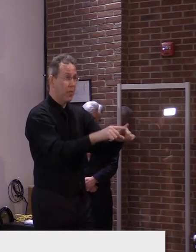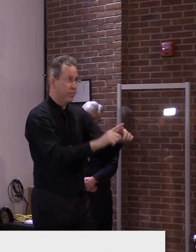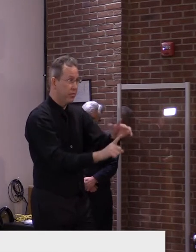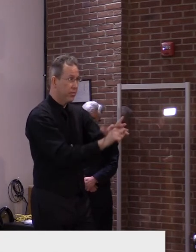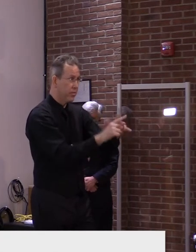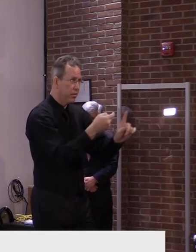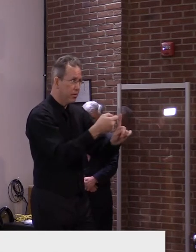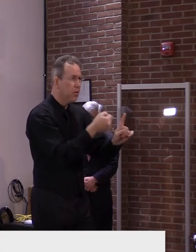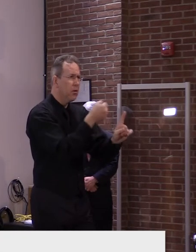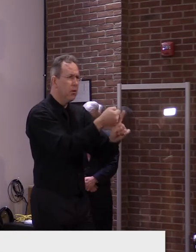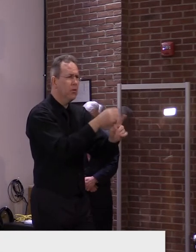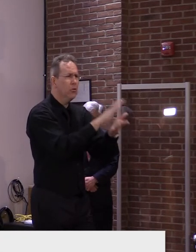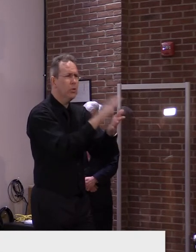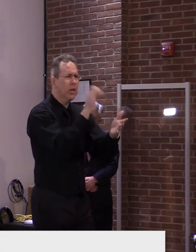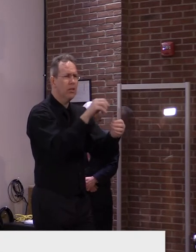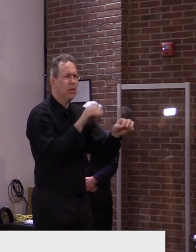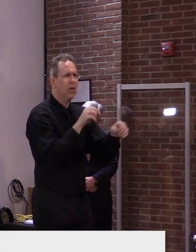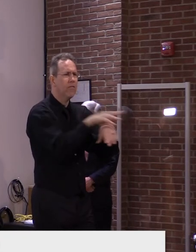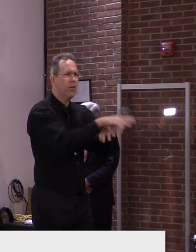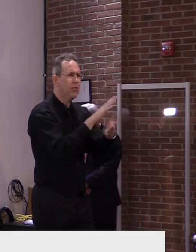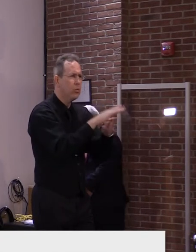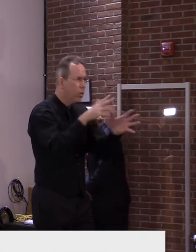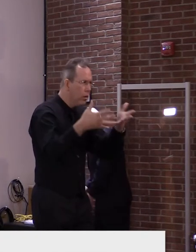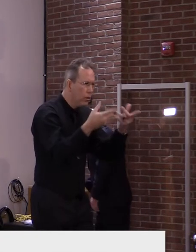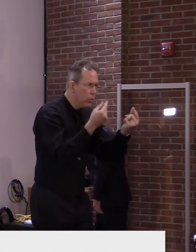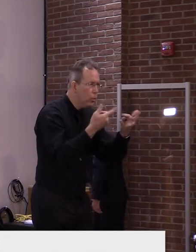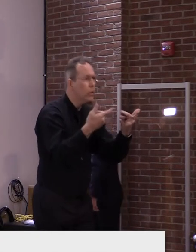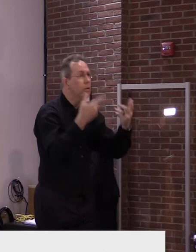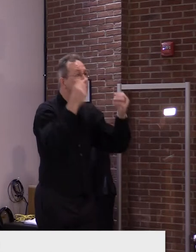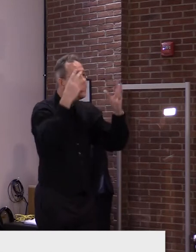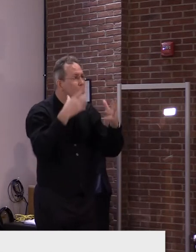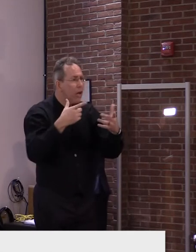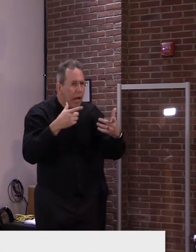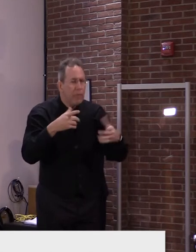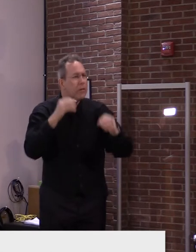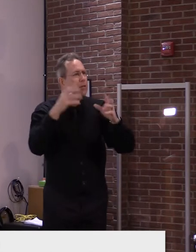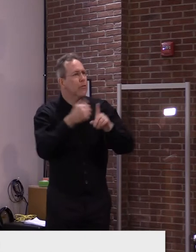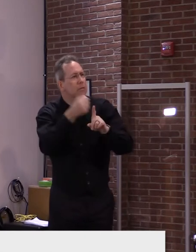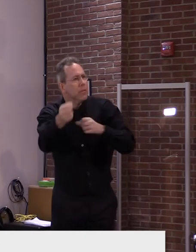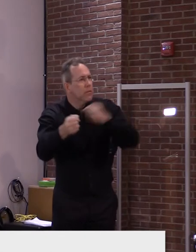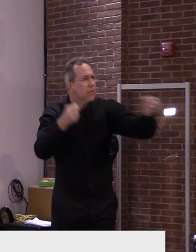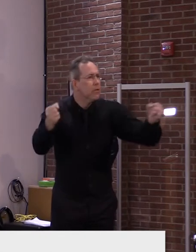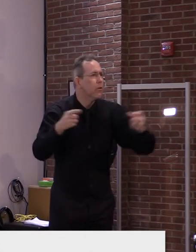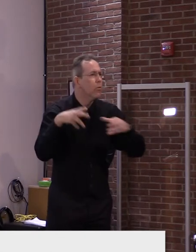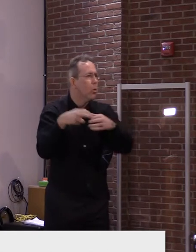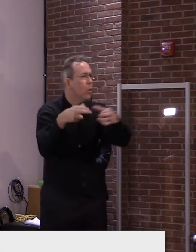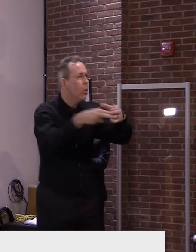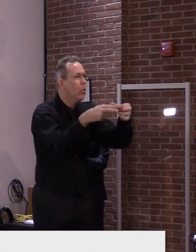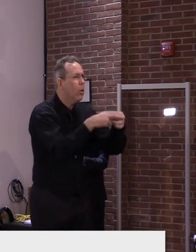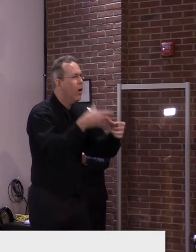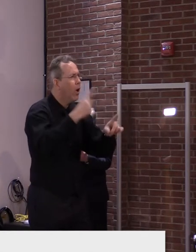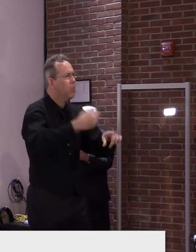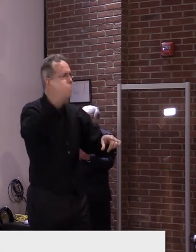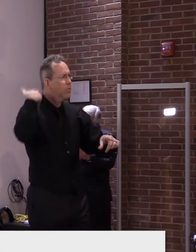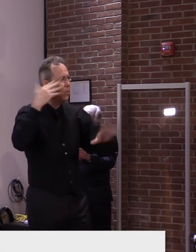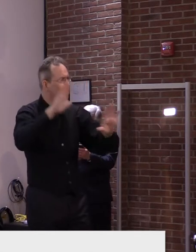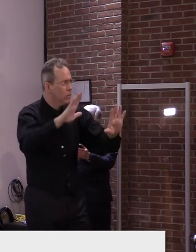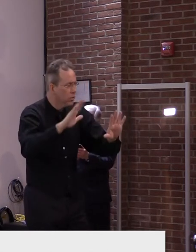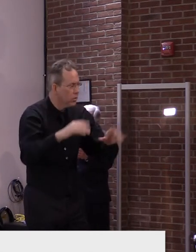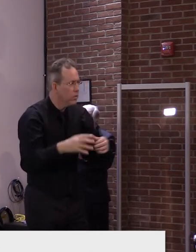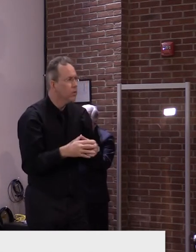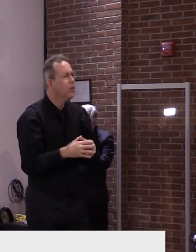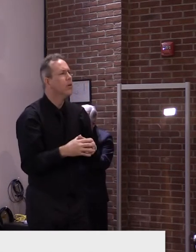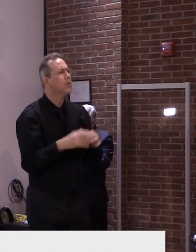necessity of people to quarantine or isolate and so forth. But those circumstances aren't directly connected to the ability to offer, uh,